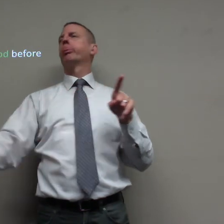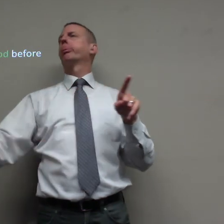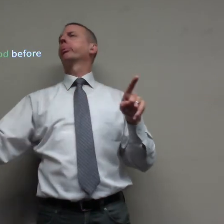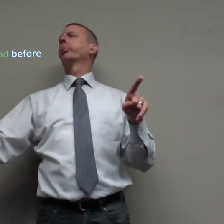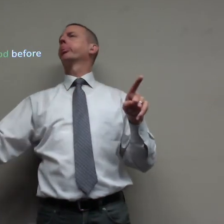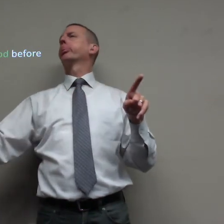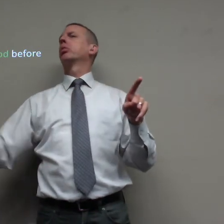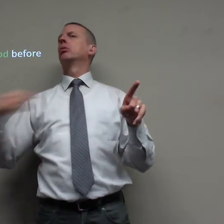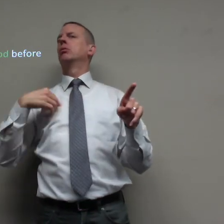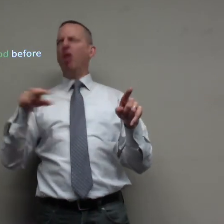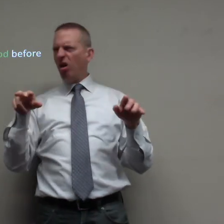go straight from that